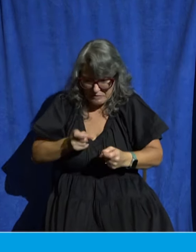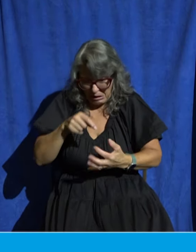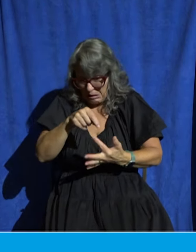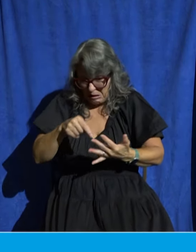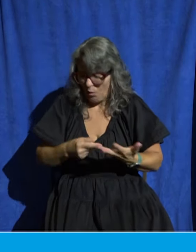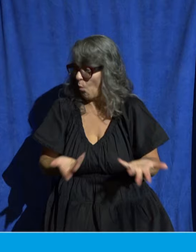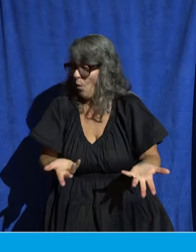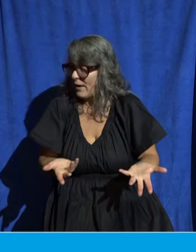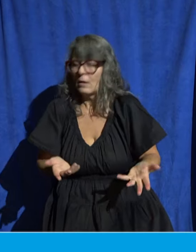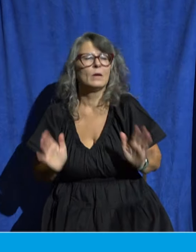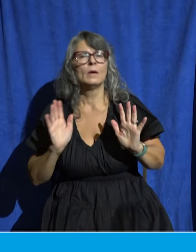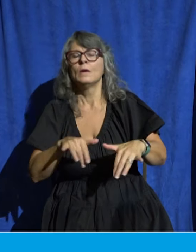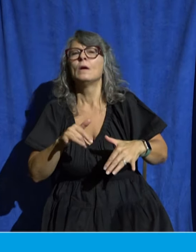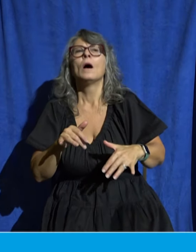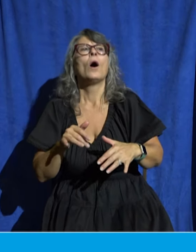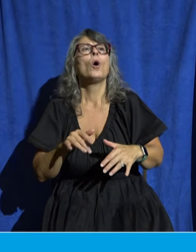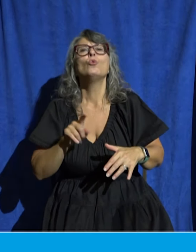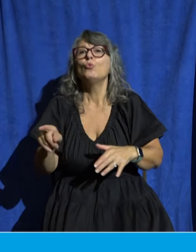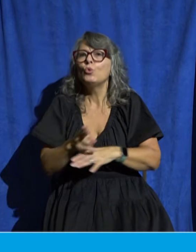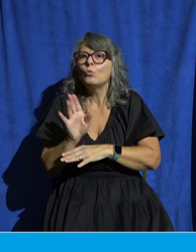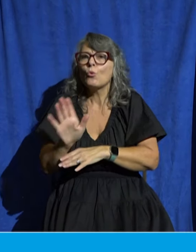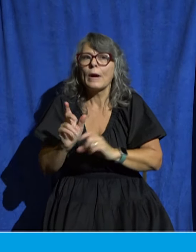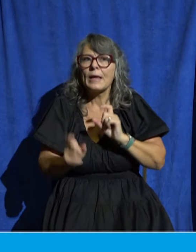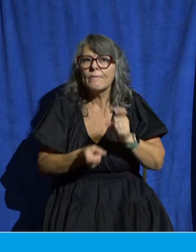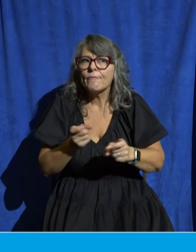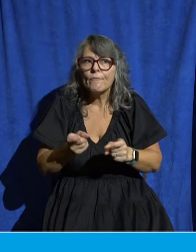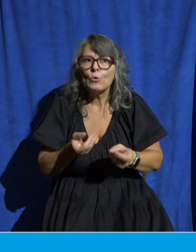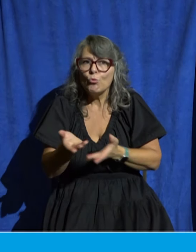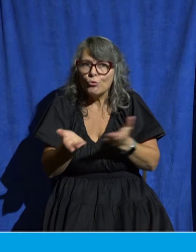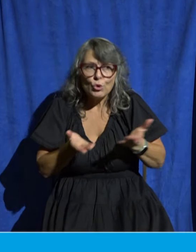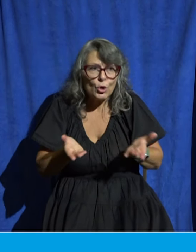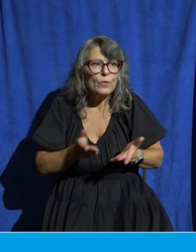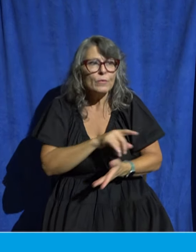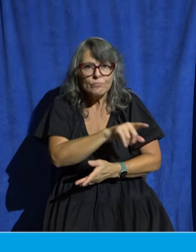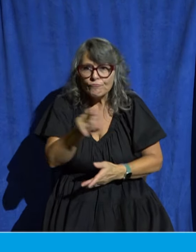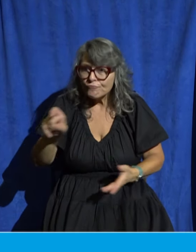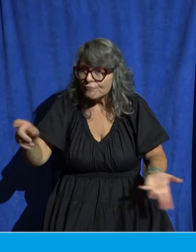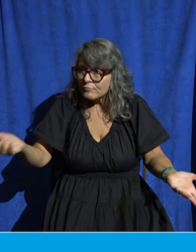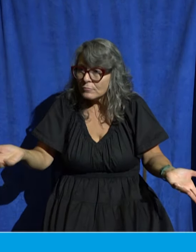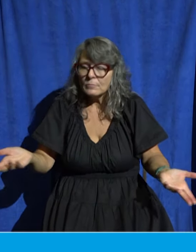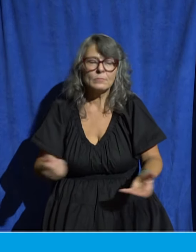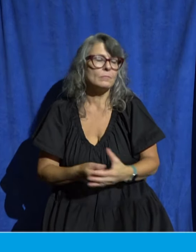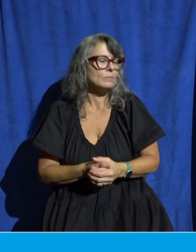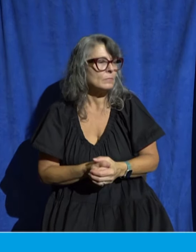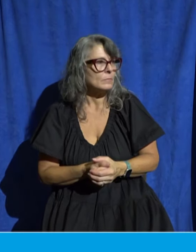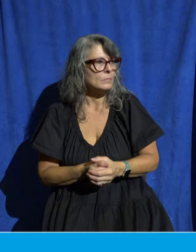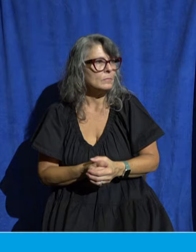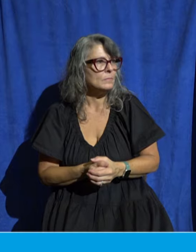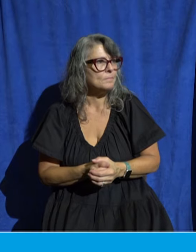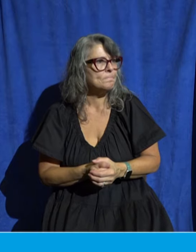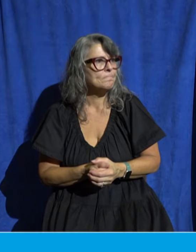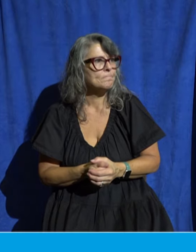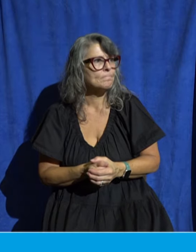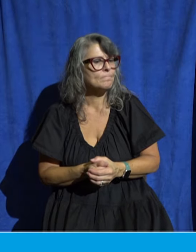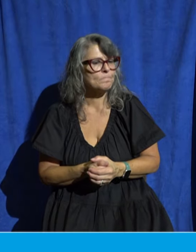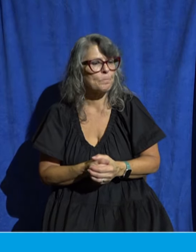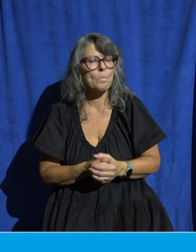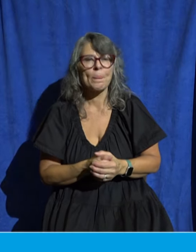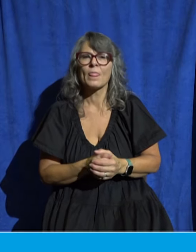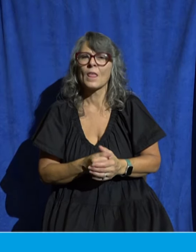this way. This section seems oddly repetitive at first. But he's using this repetition to make a point. So